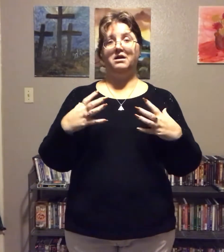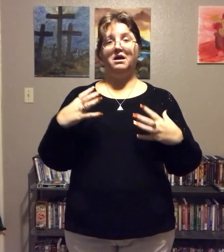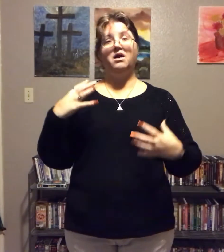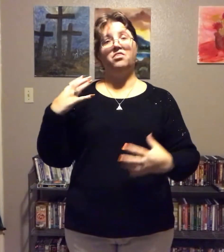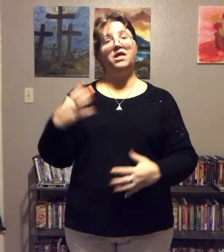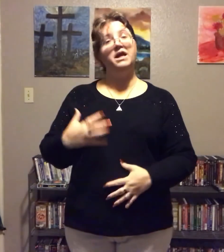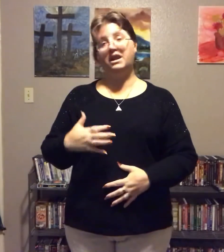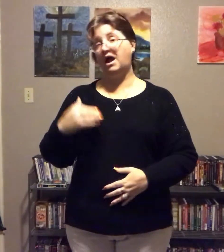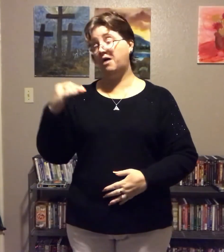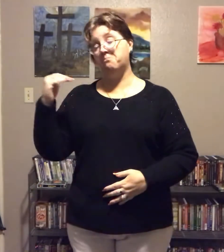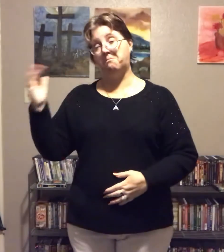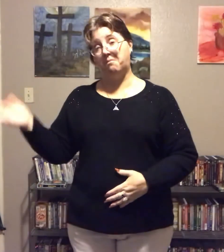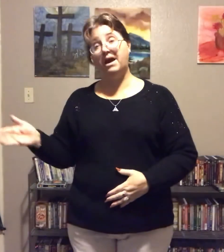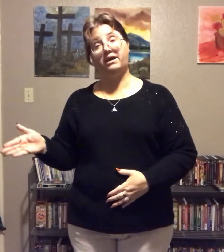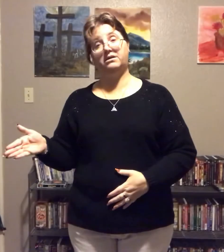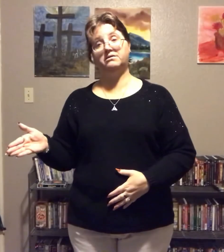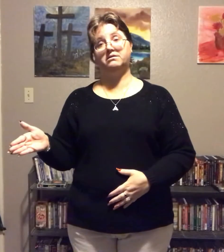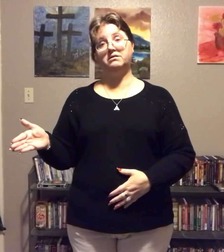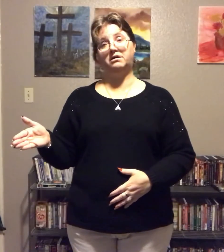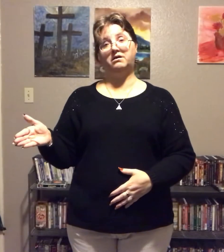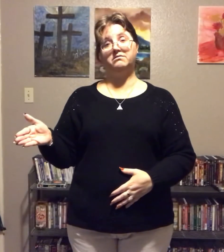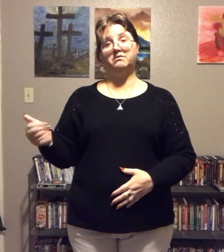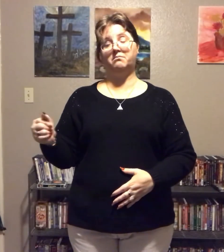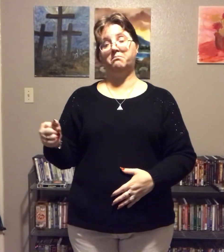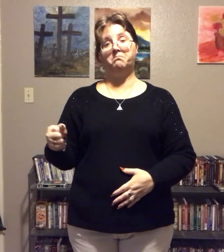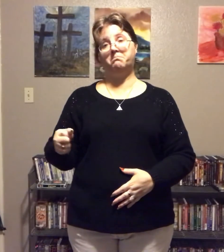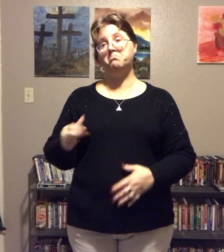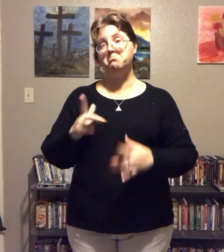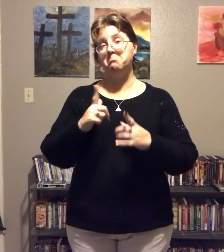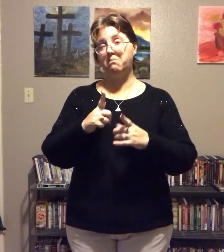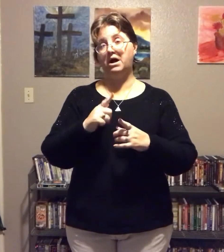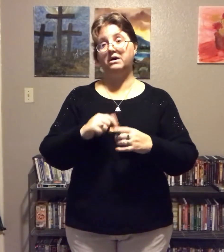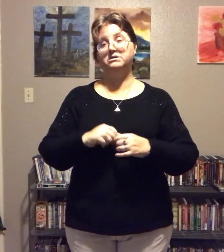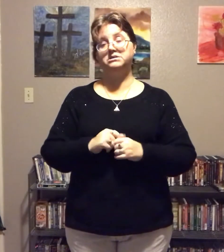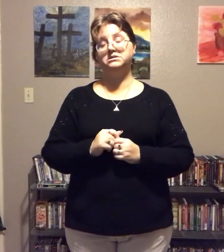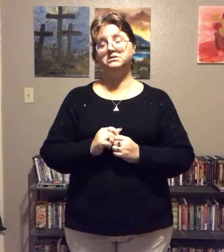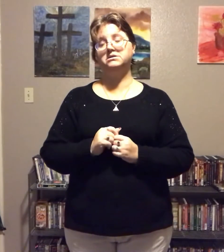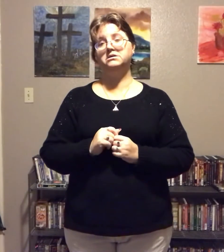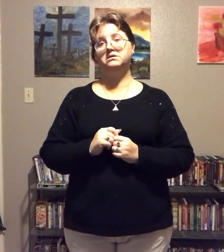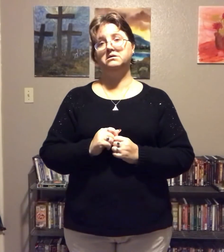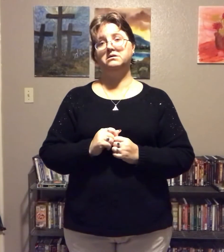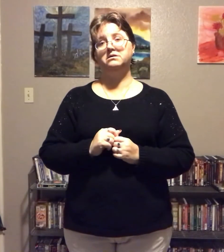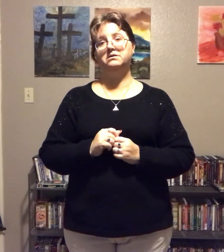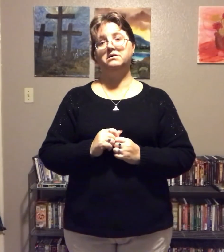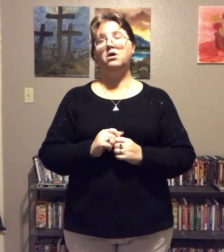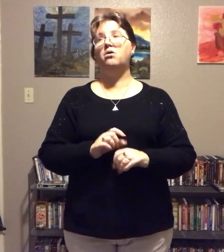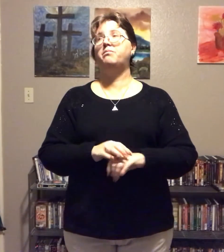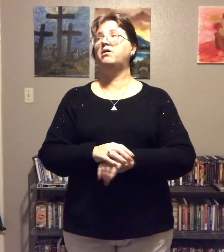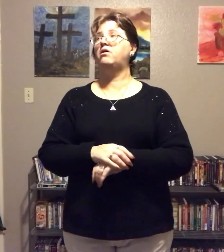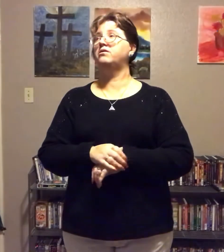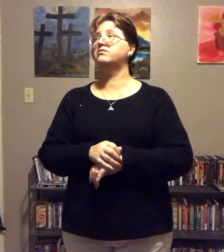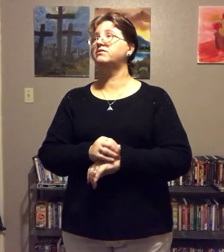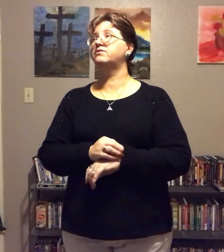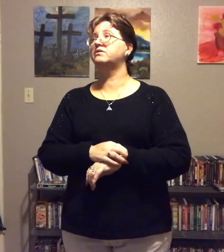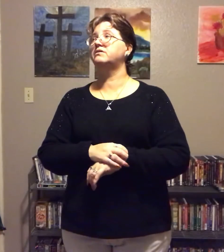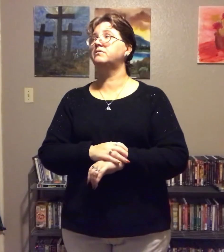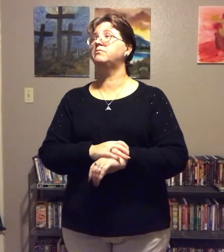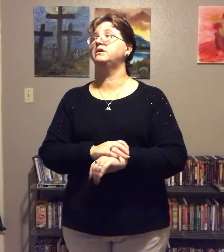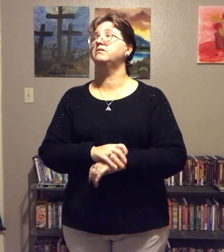Then, I might eat some. Might. But honestly, for the time being.